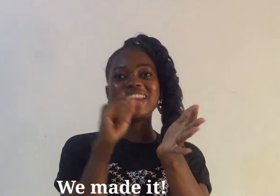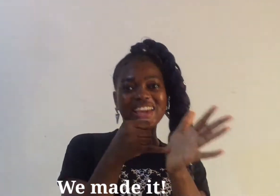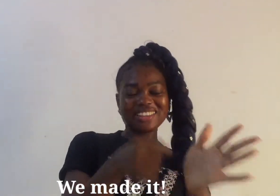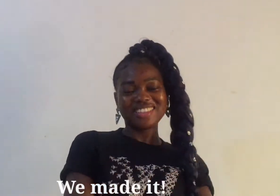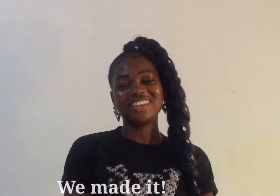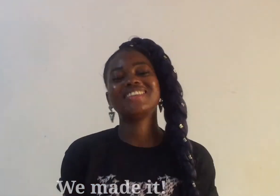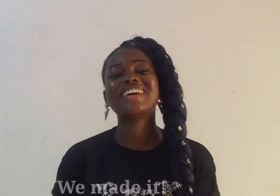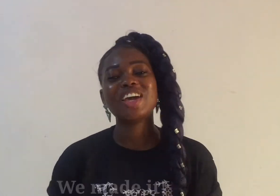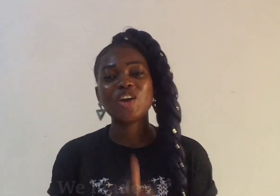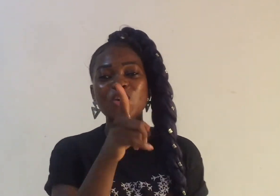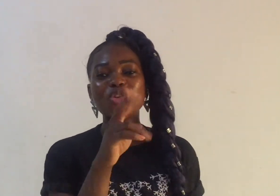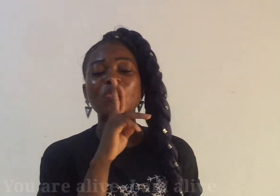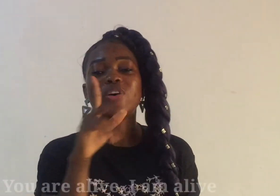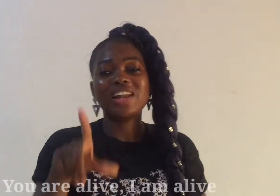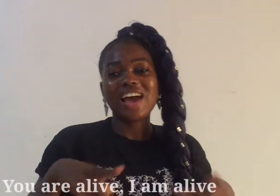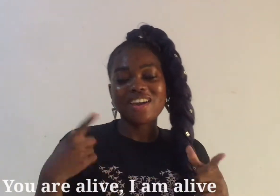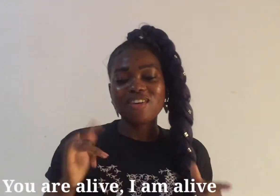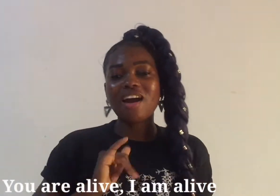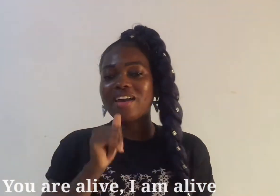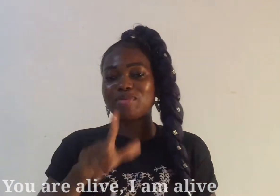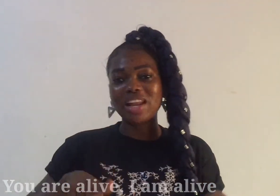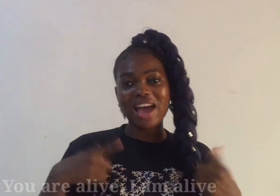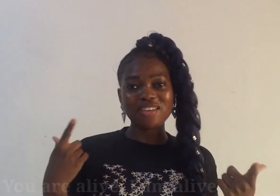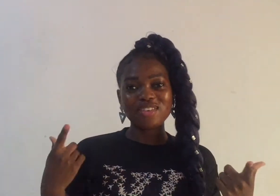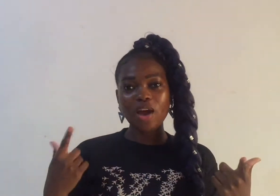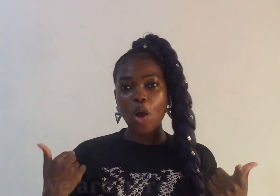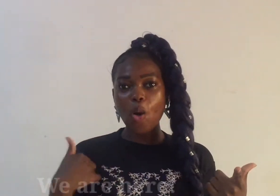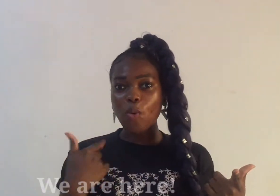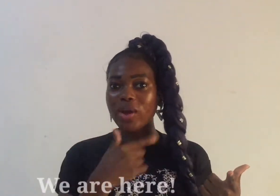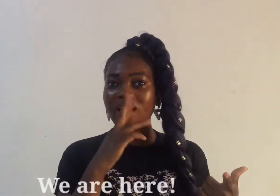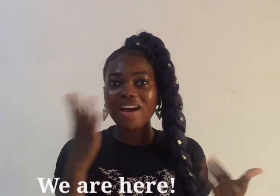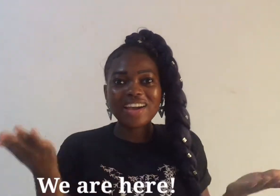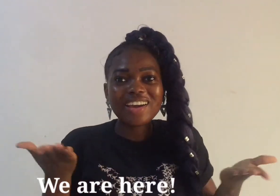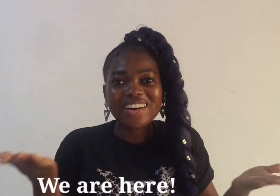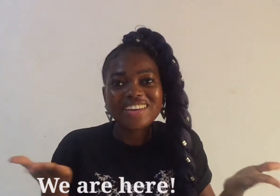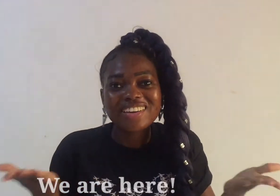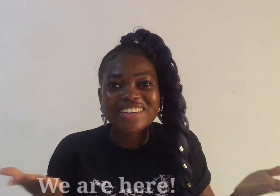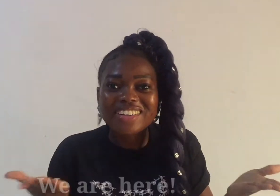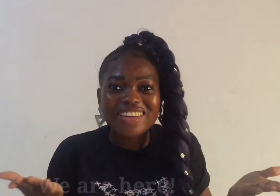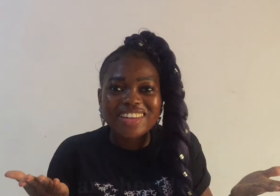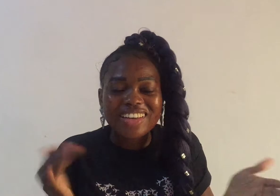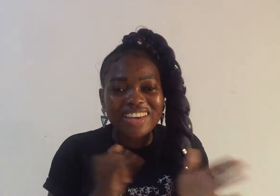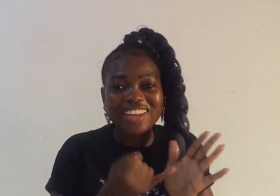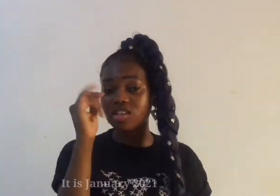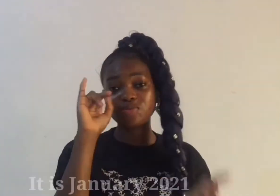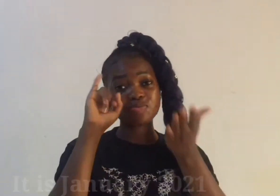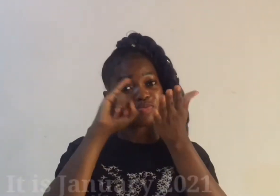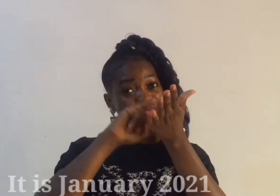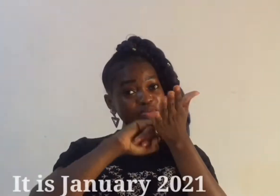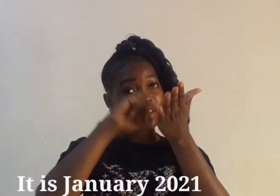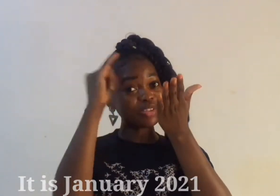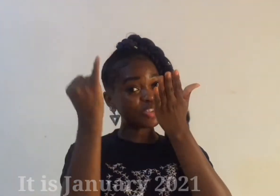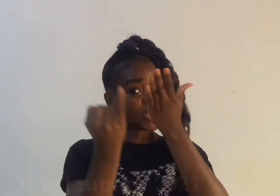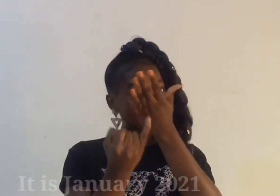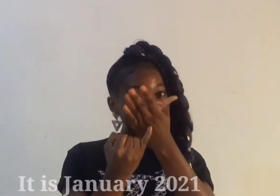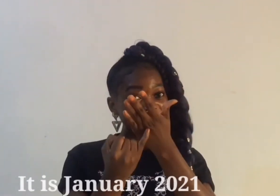it you are alive I am alive we are here it's January